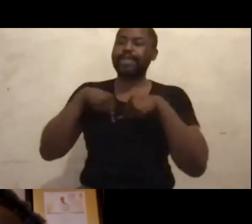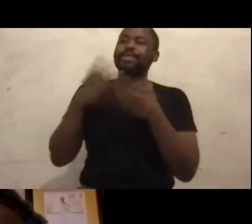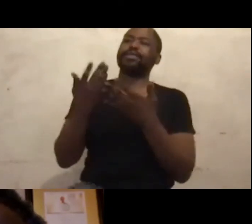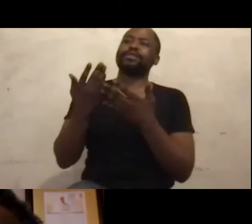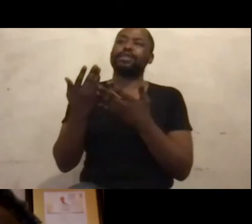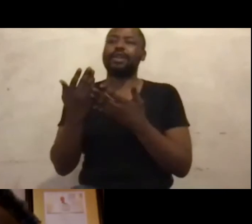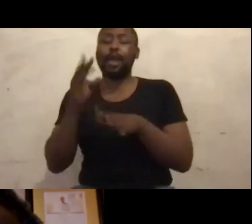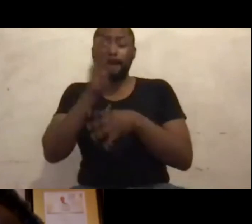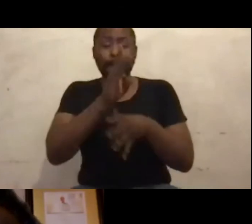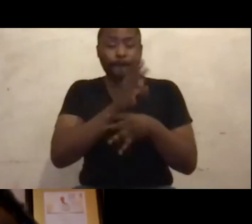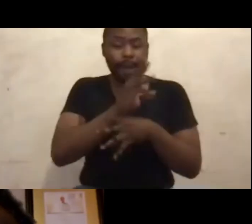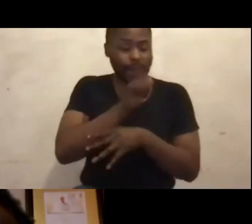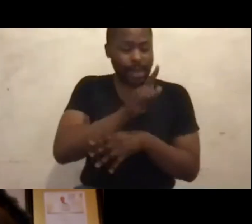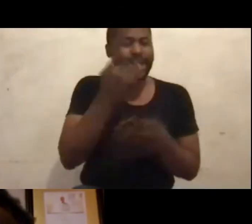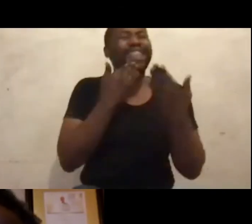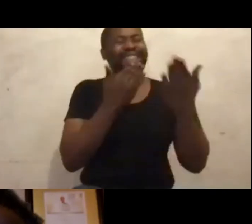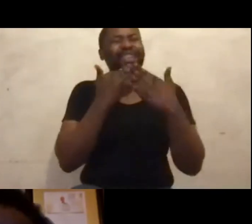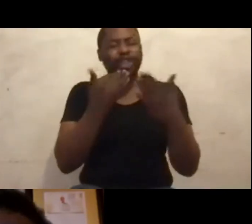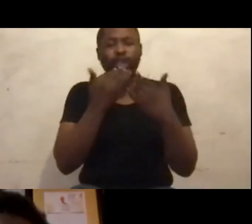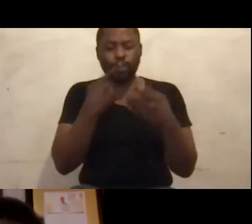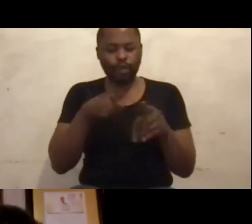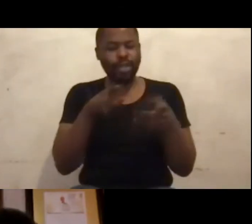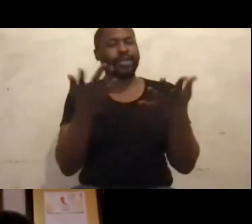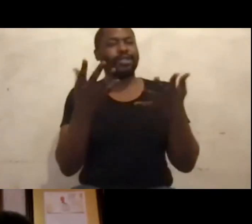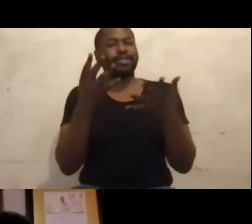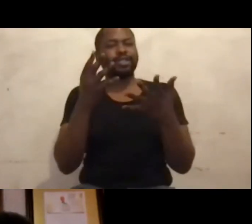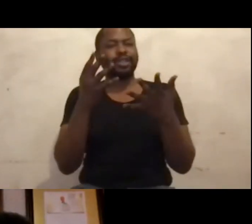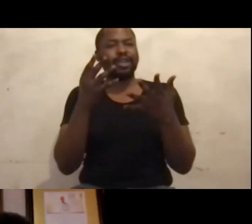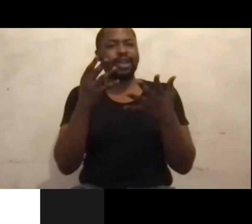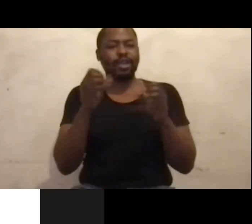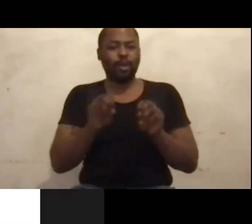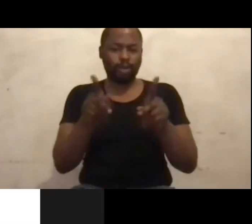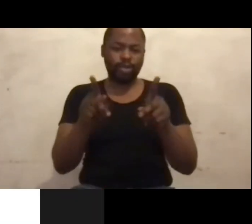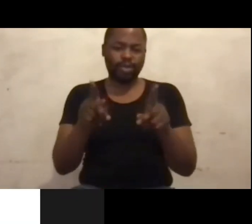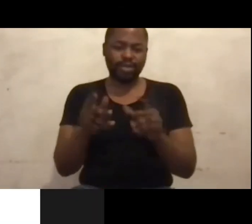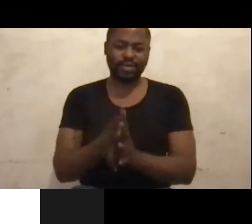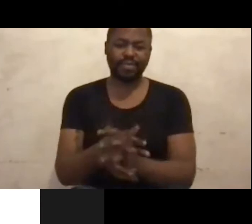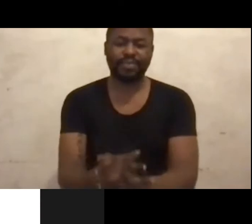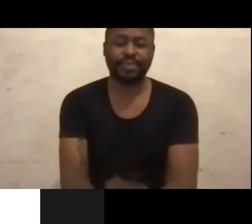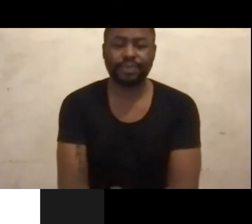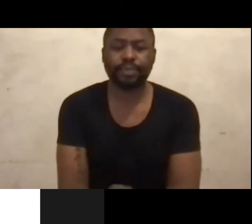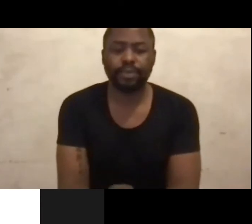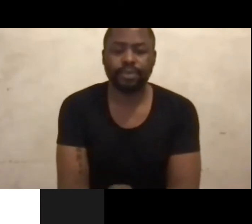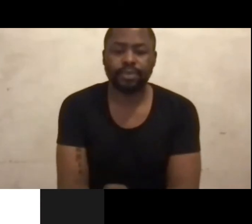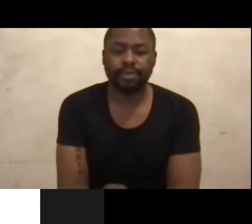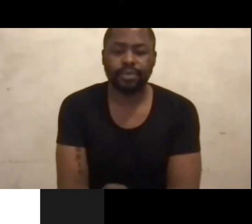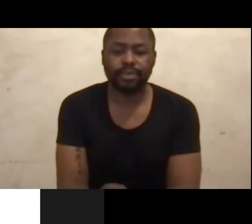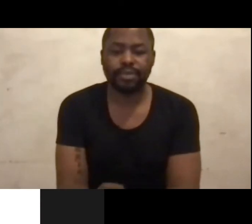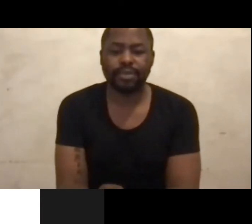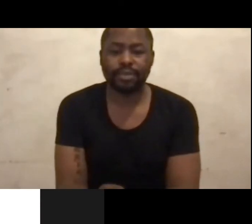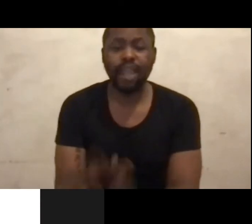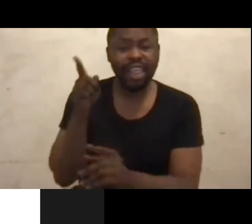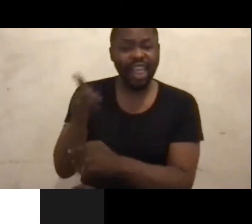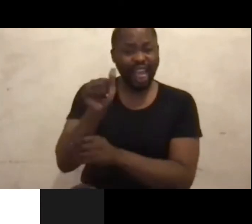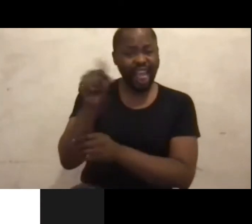this module session for us. Thank you. Thank you. Is that Alex Musichana? That's